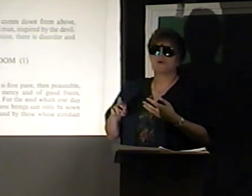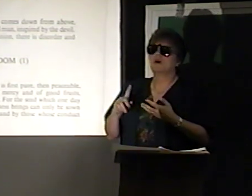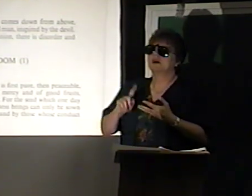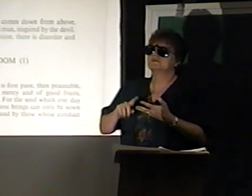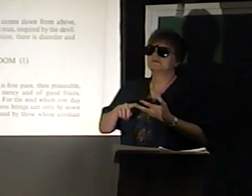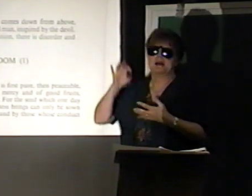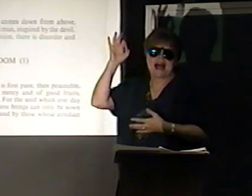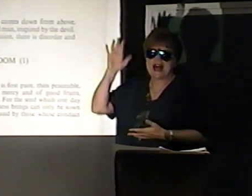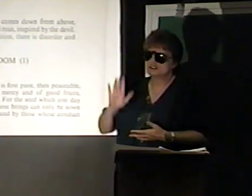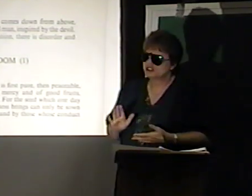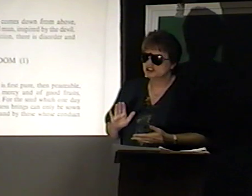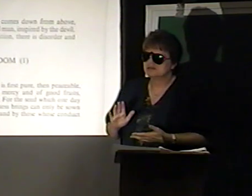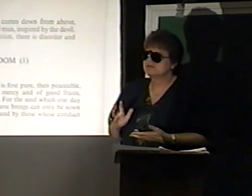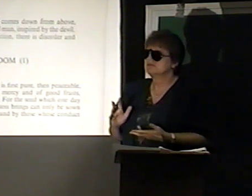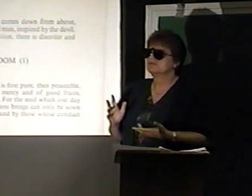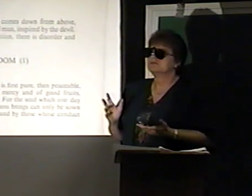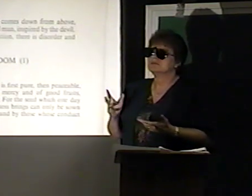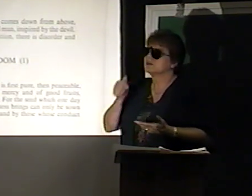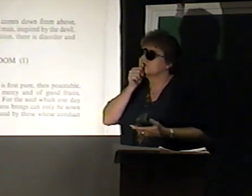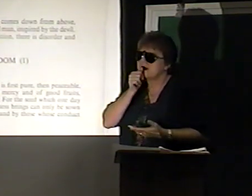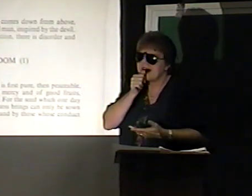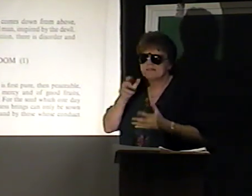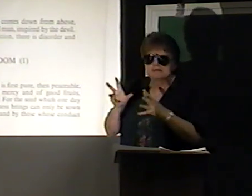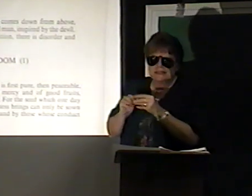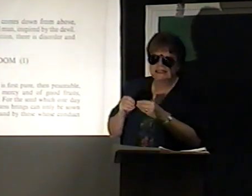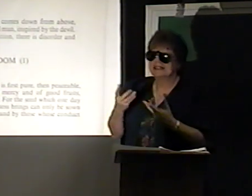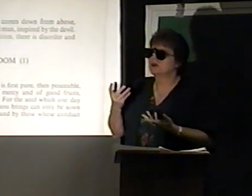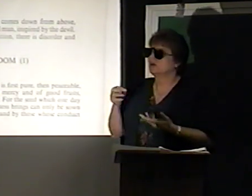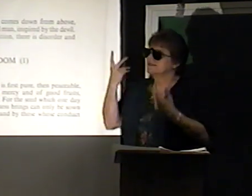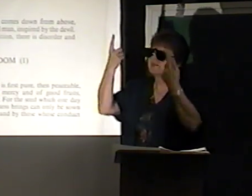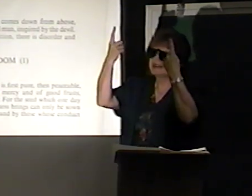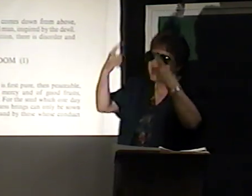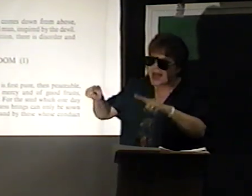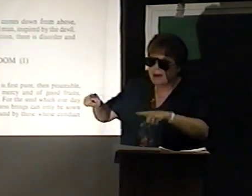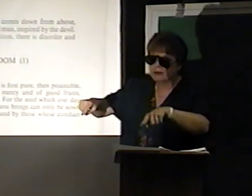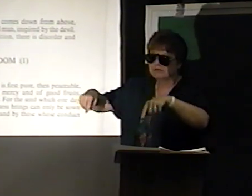Or, pastors. Or, in the malls. What don't these happen?